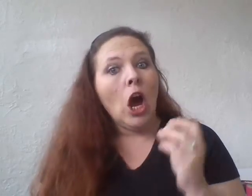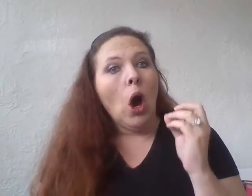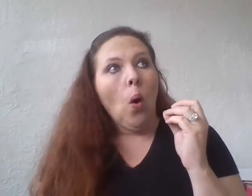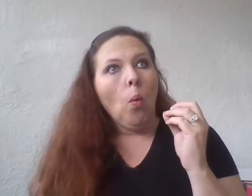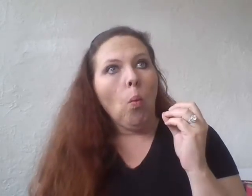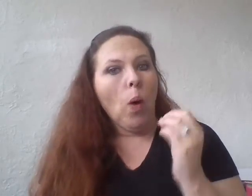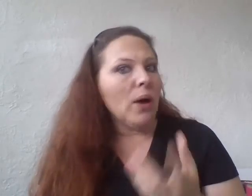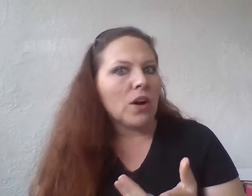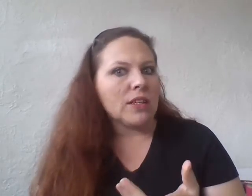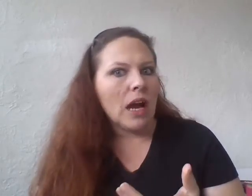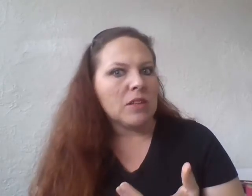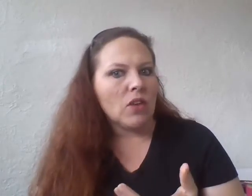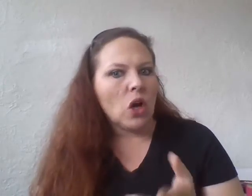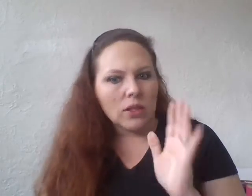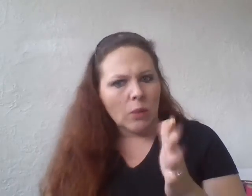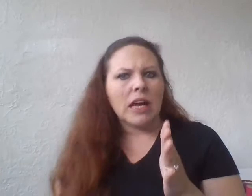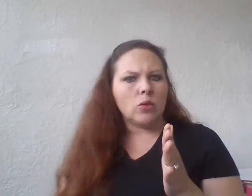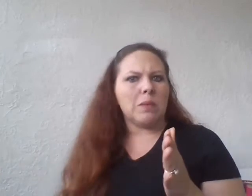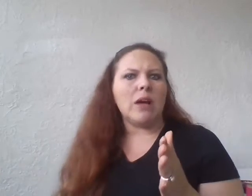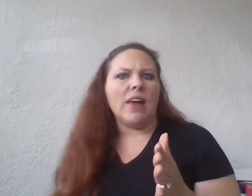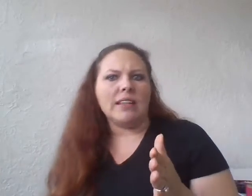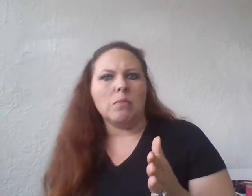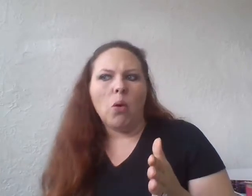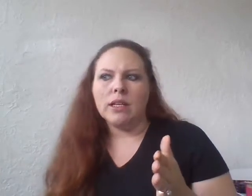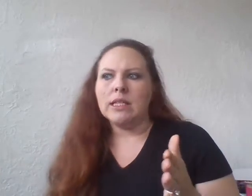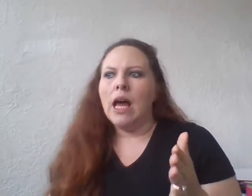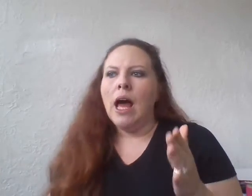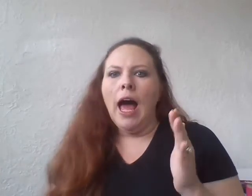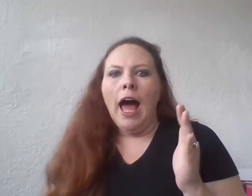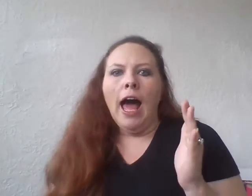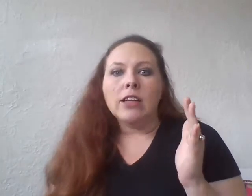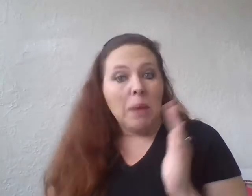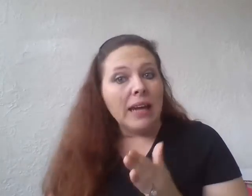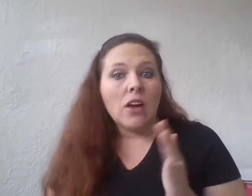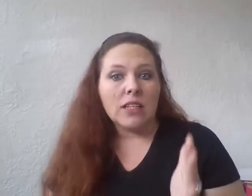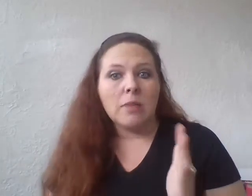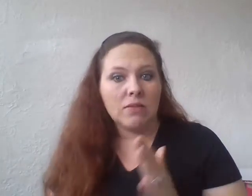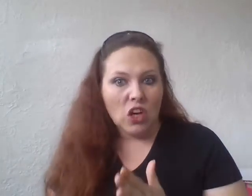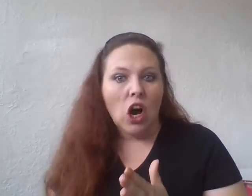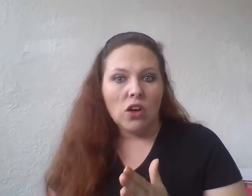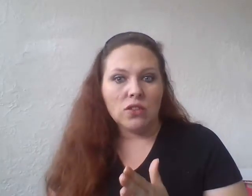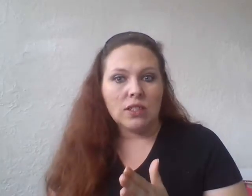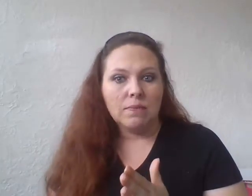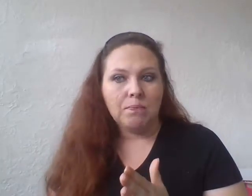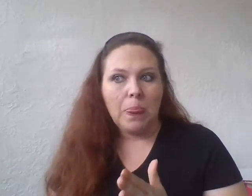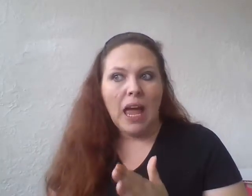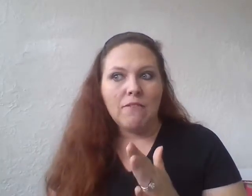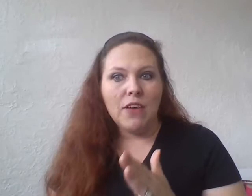what were the times of those calls? I would like to explain why that's important. Depending on the times of the calls, if it